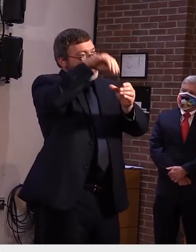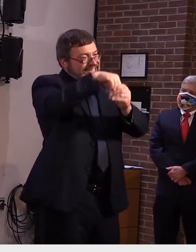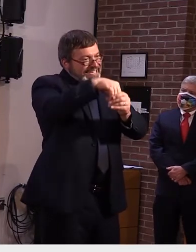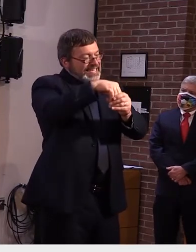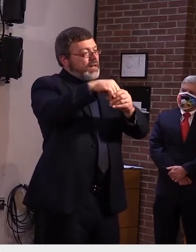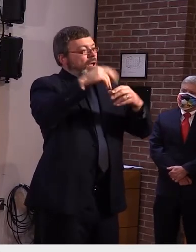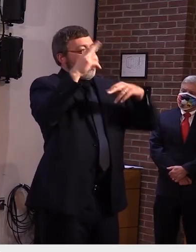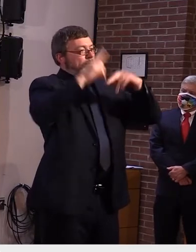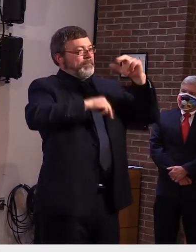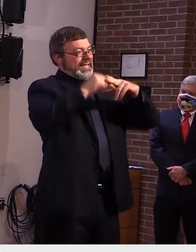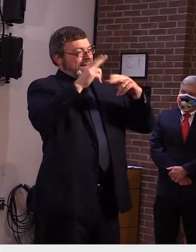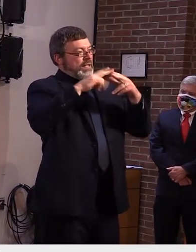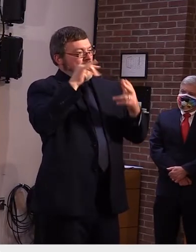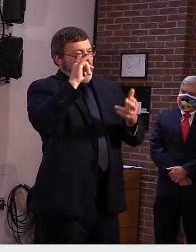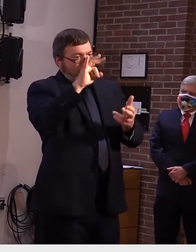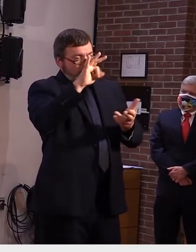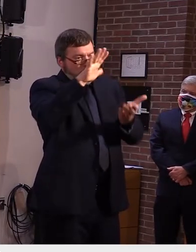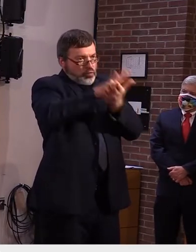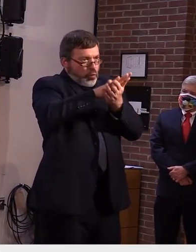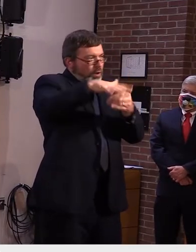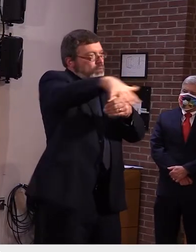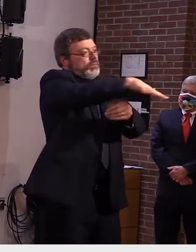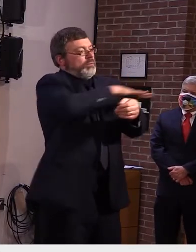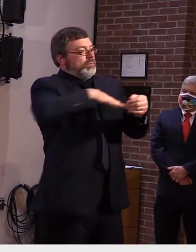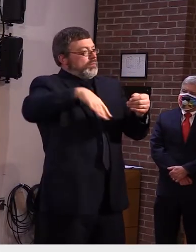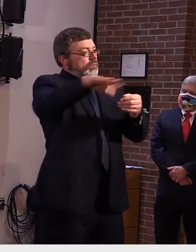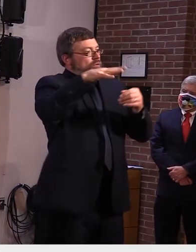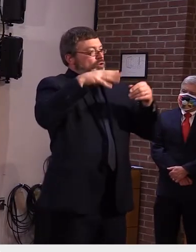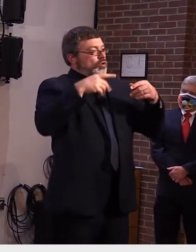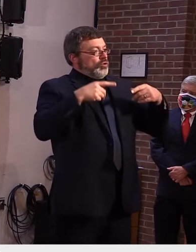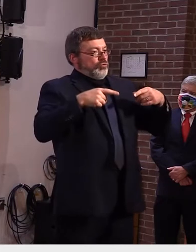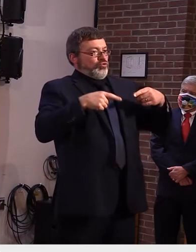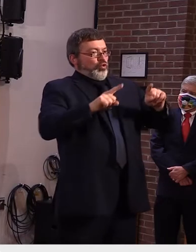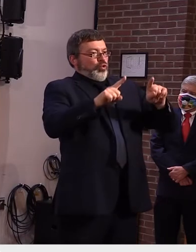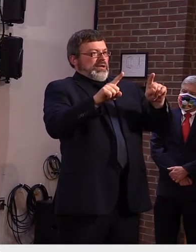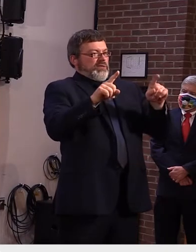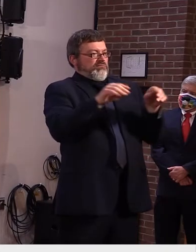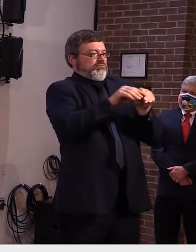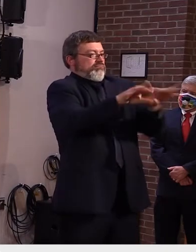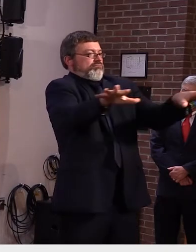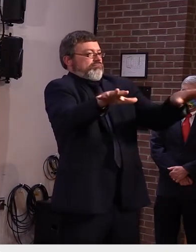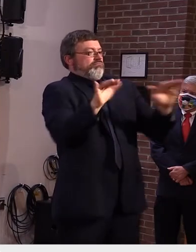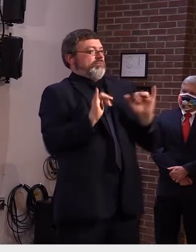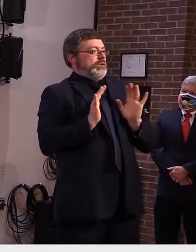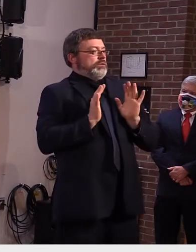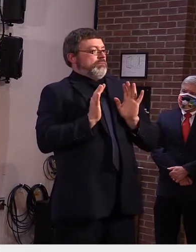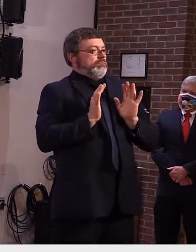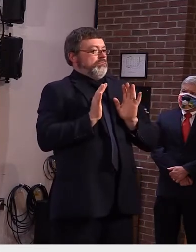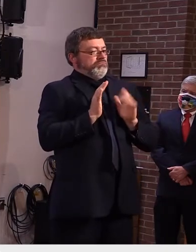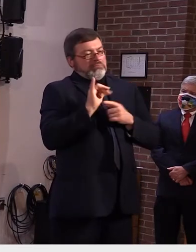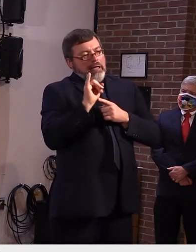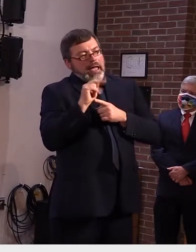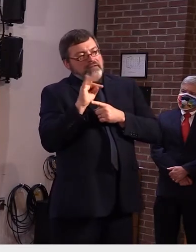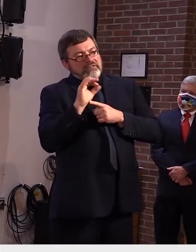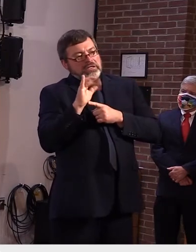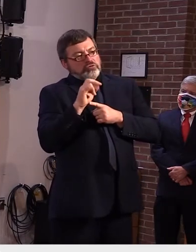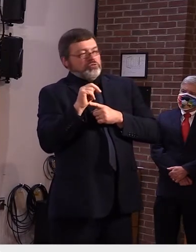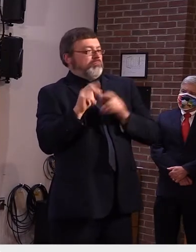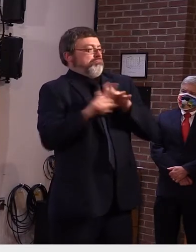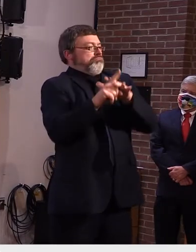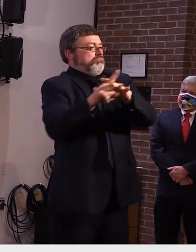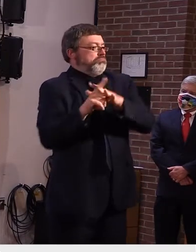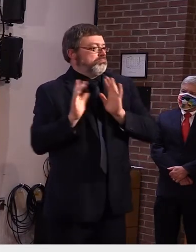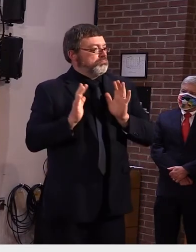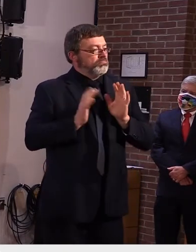school while they were infectious so if for example um a um